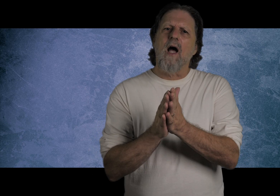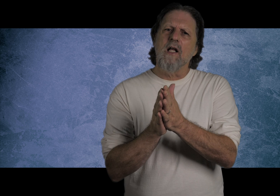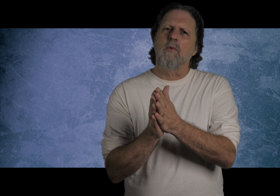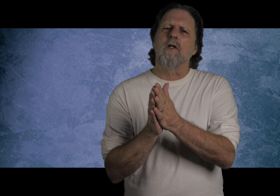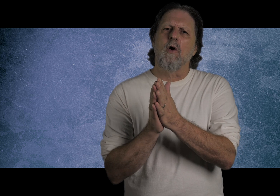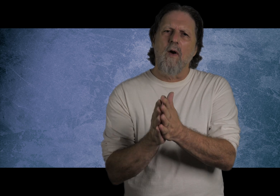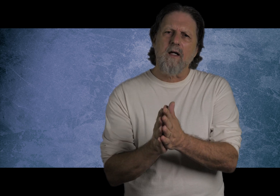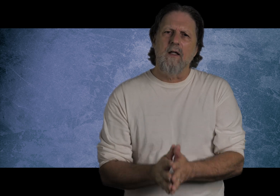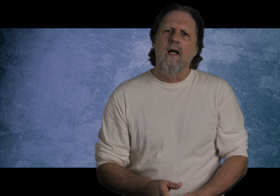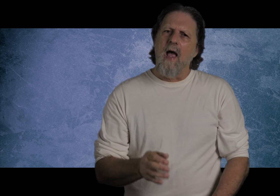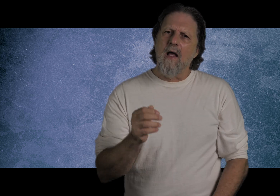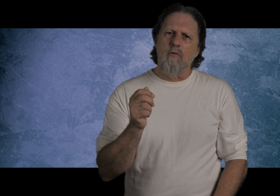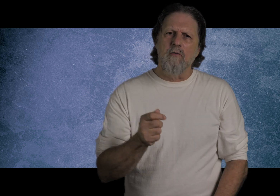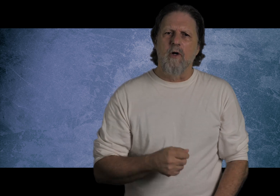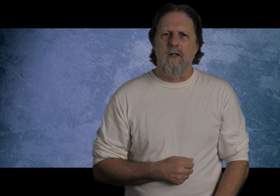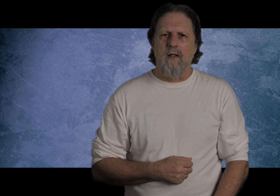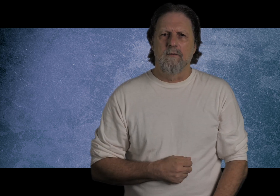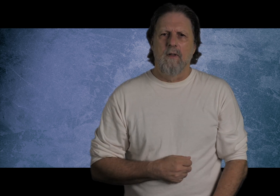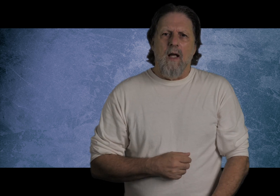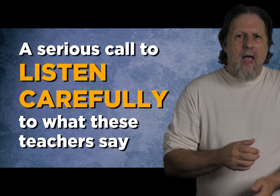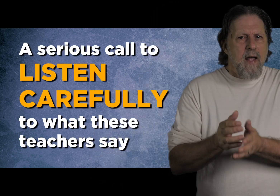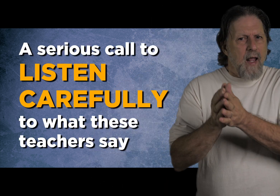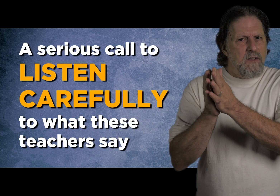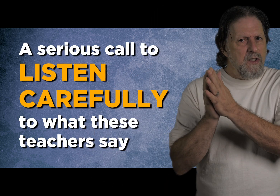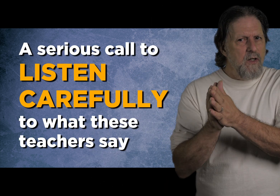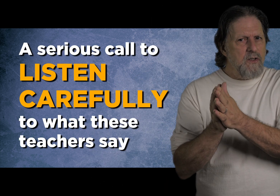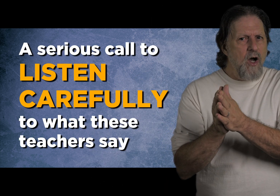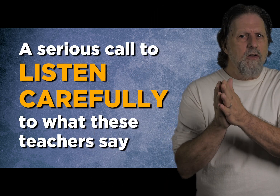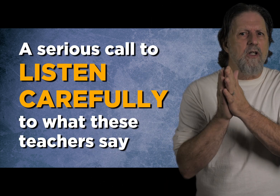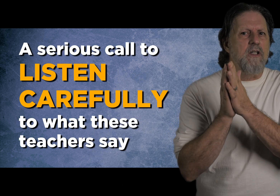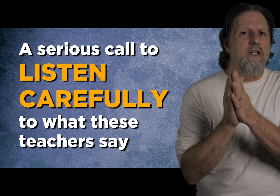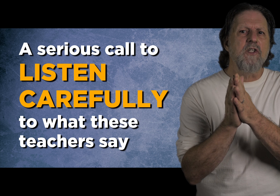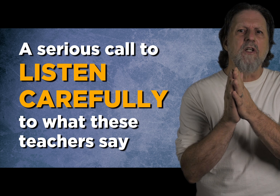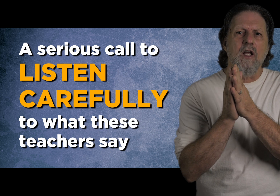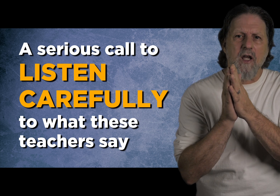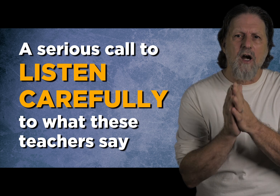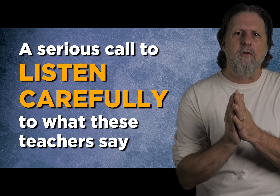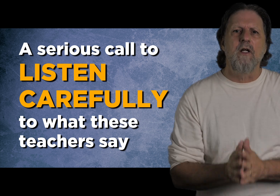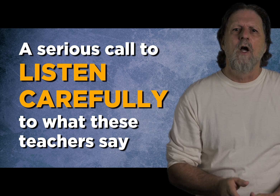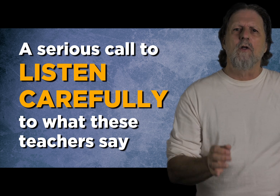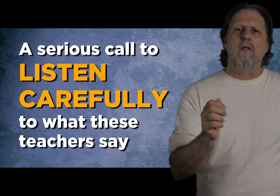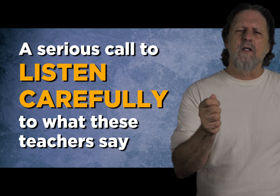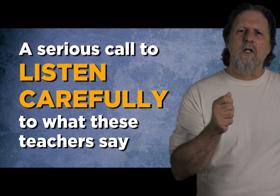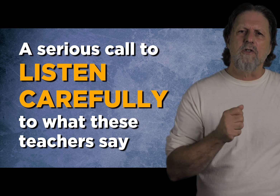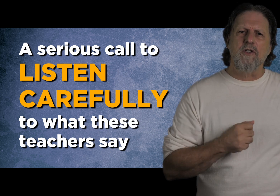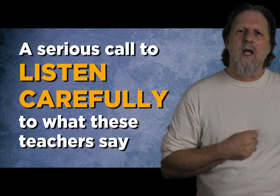God's Word correctly and reverently, and a serious call to listen carefully to what these teachers say.